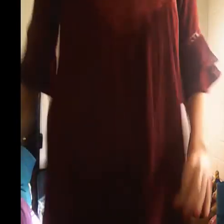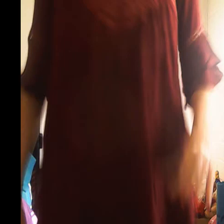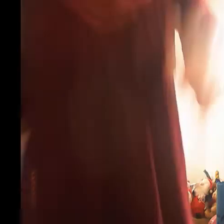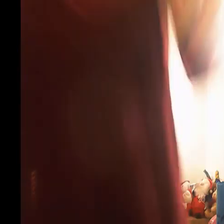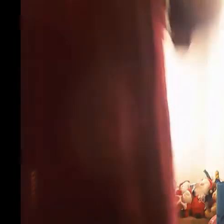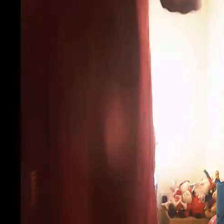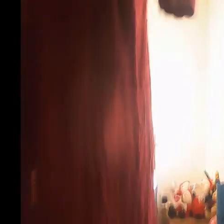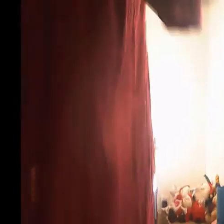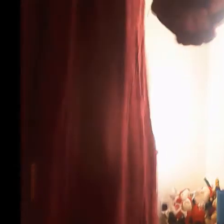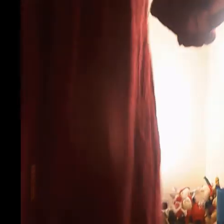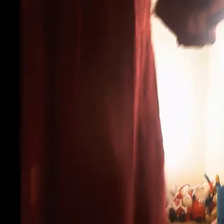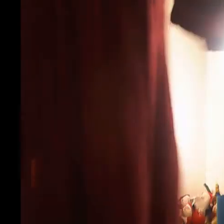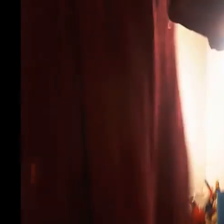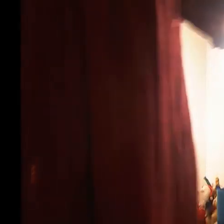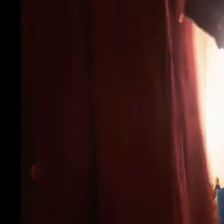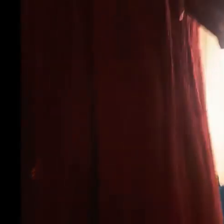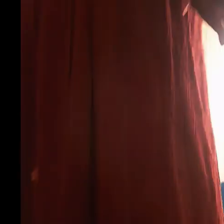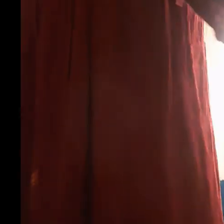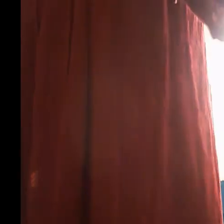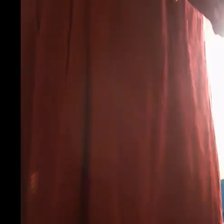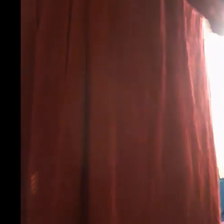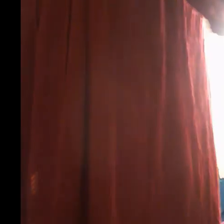interview interview interview interview interview to interview interview interview interview interview You